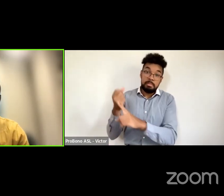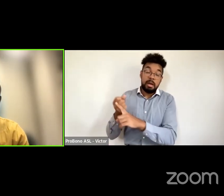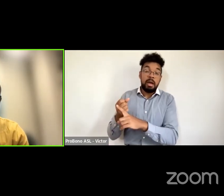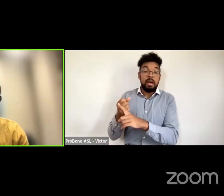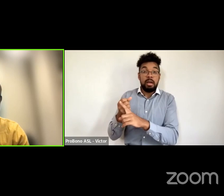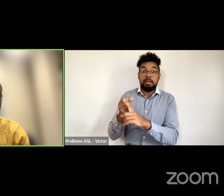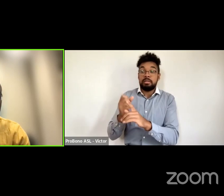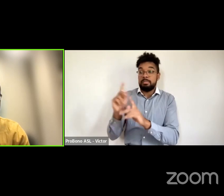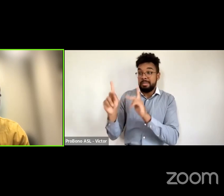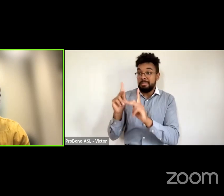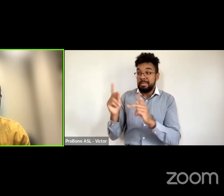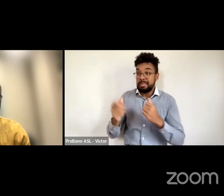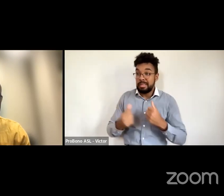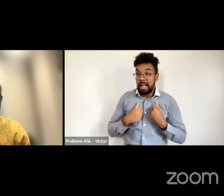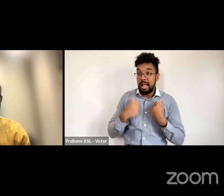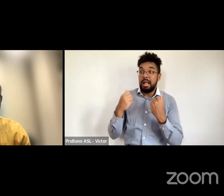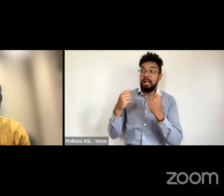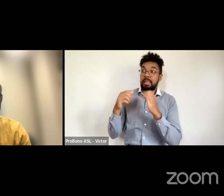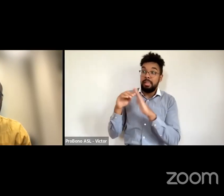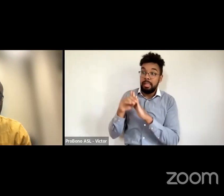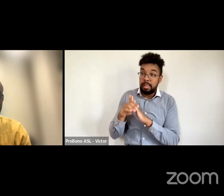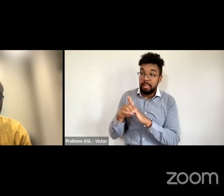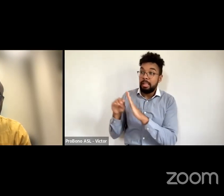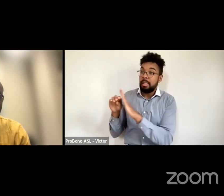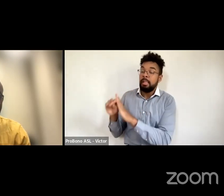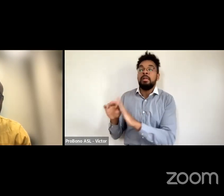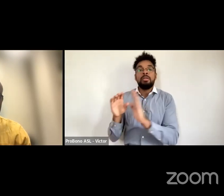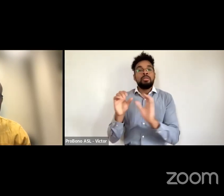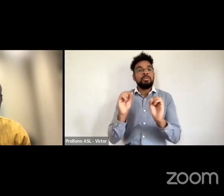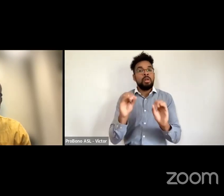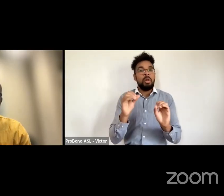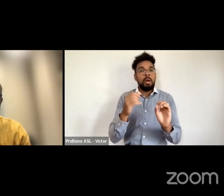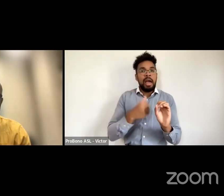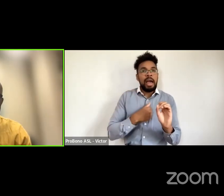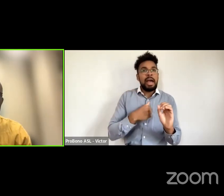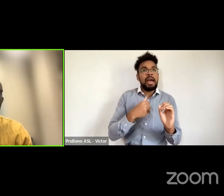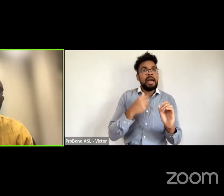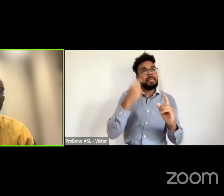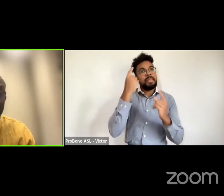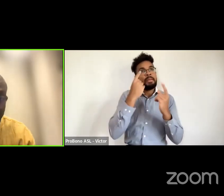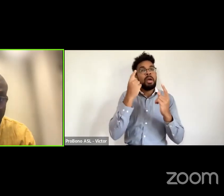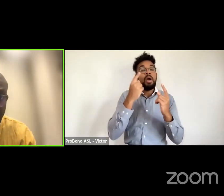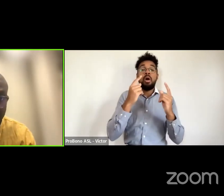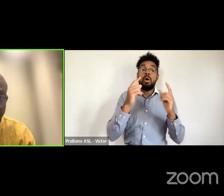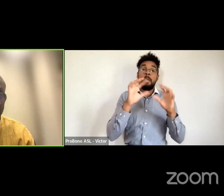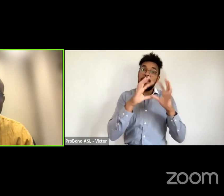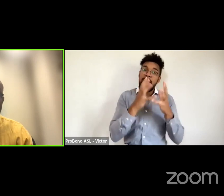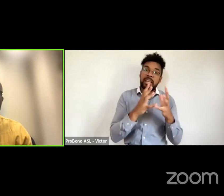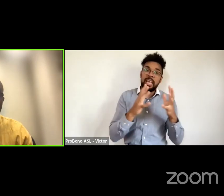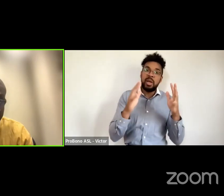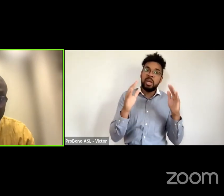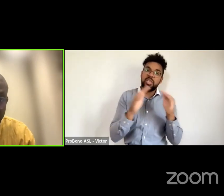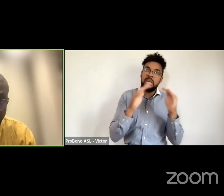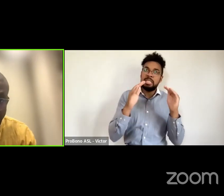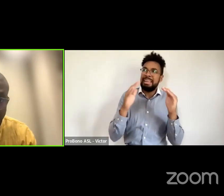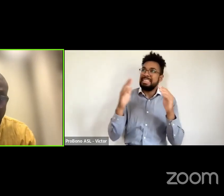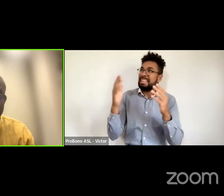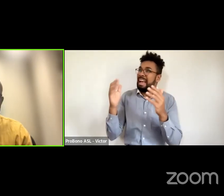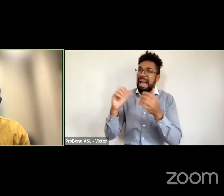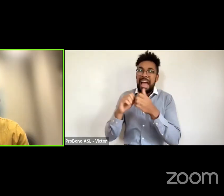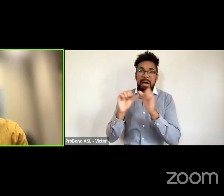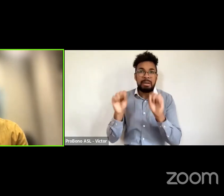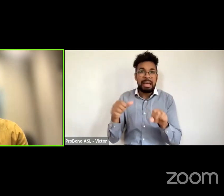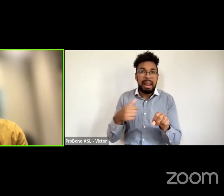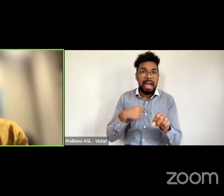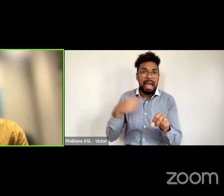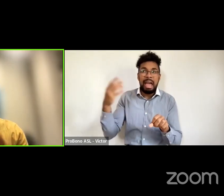voluntary justice to it do i keep collecting that money how does what what is just and all of that